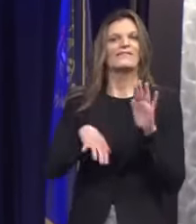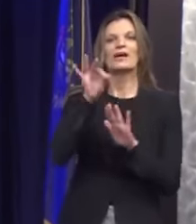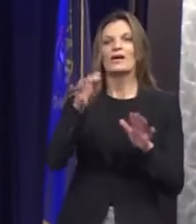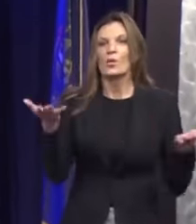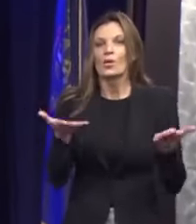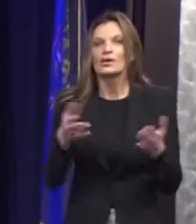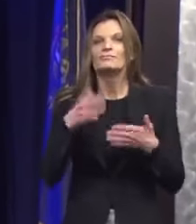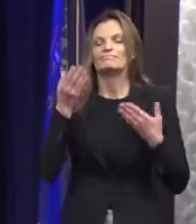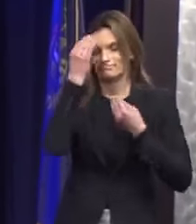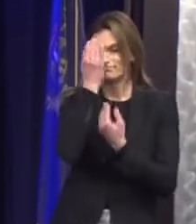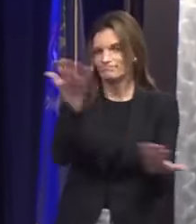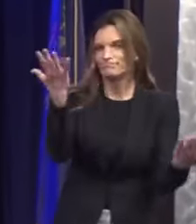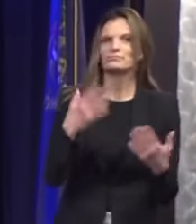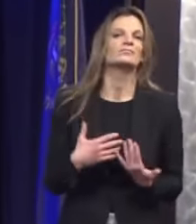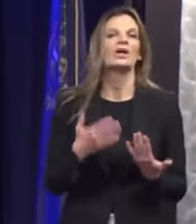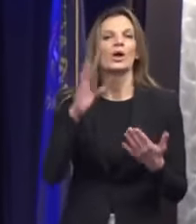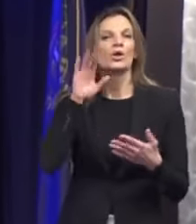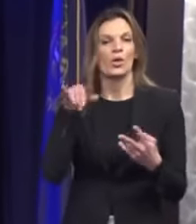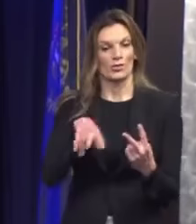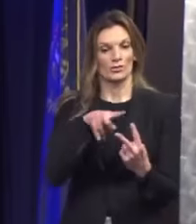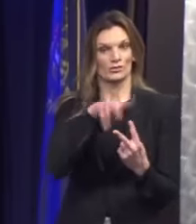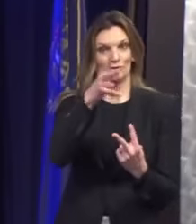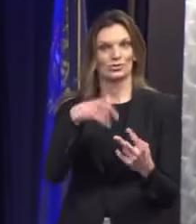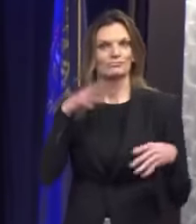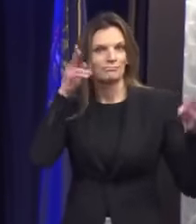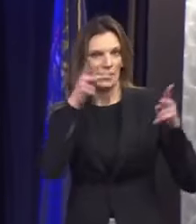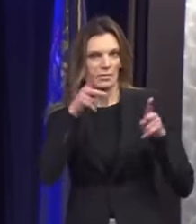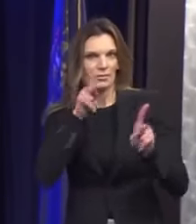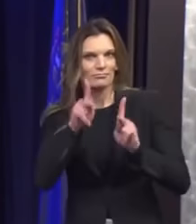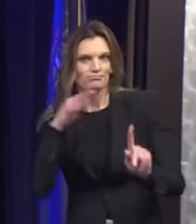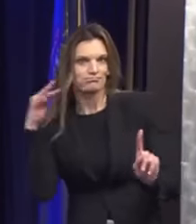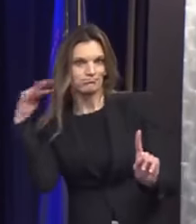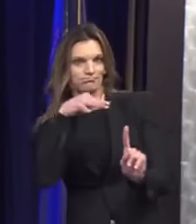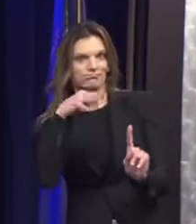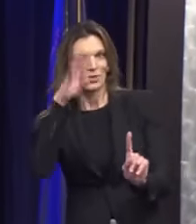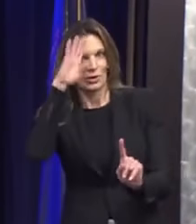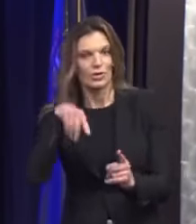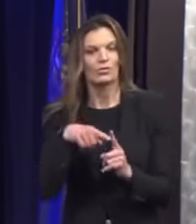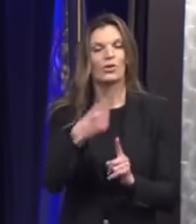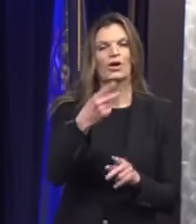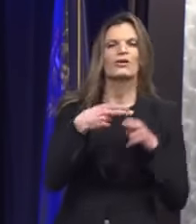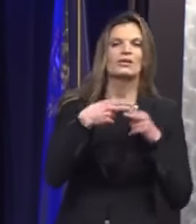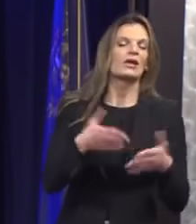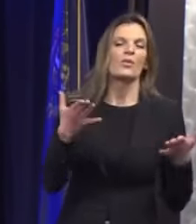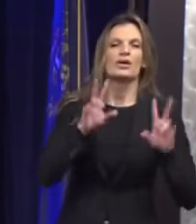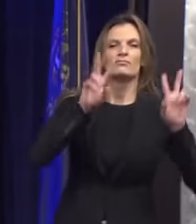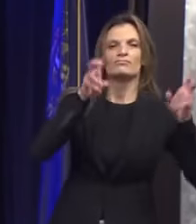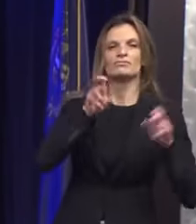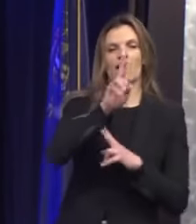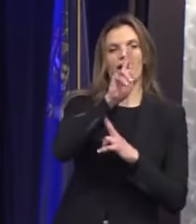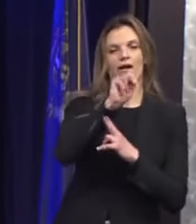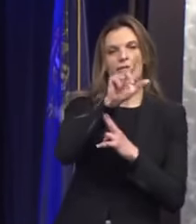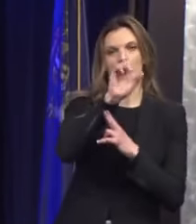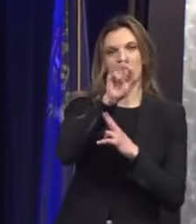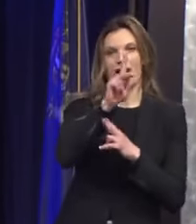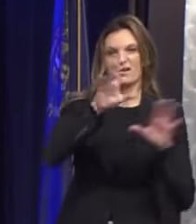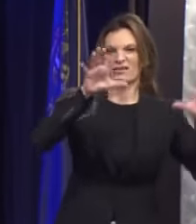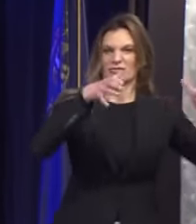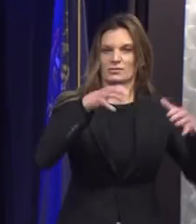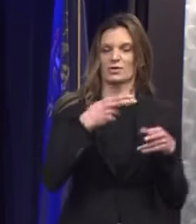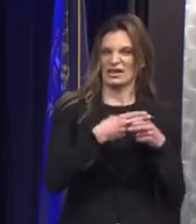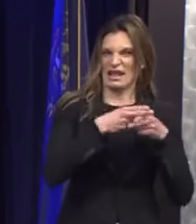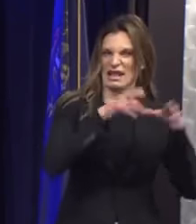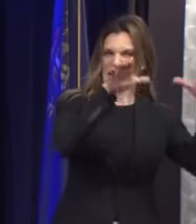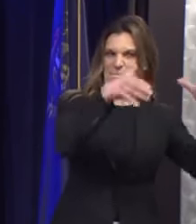media attention, Unlock Michigan and Make Your Date program. And I'd like to acknowledge some of the